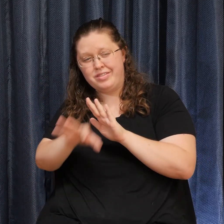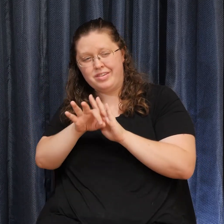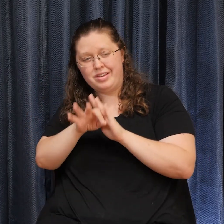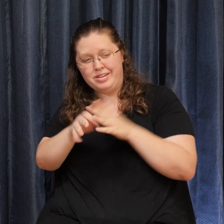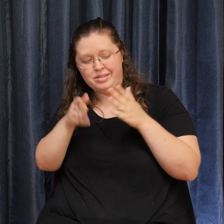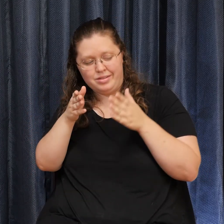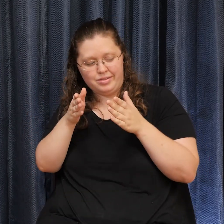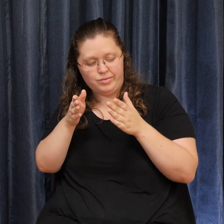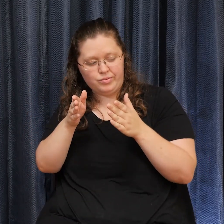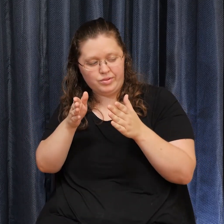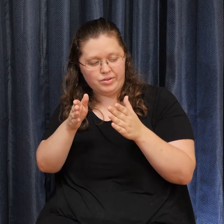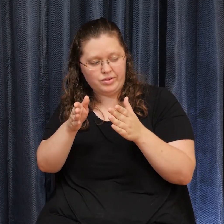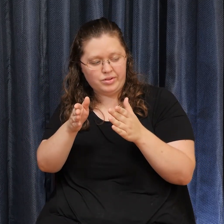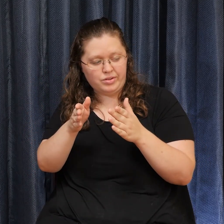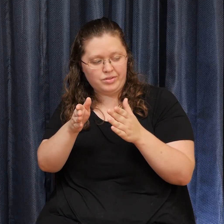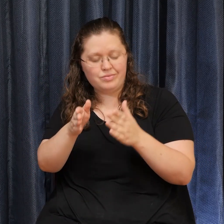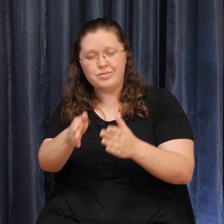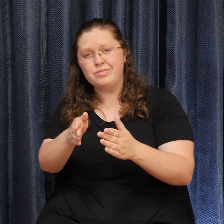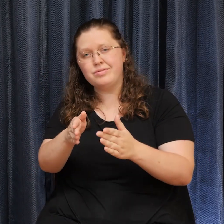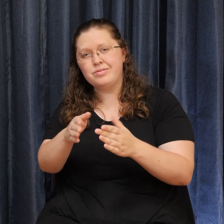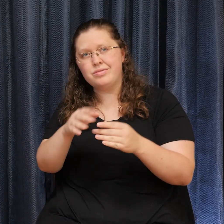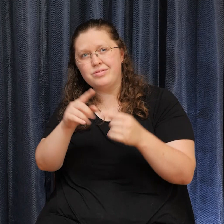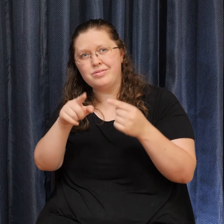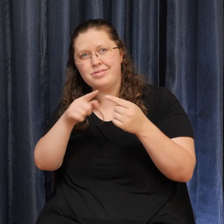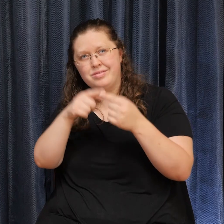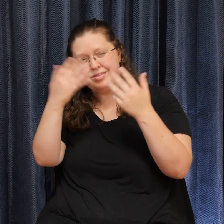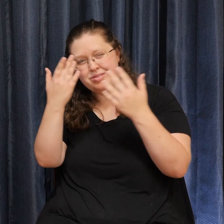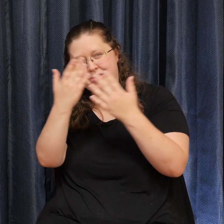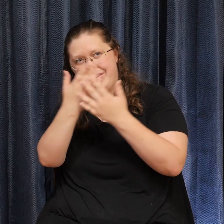in the darkest night.